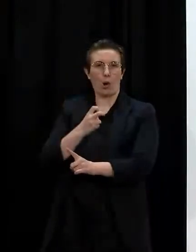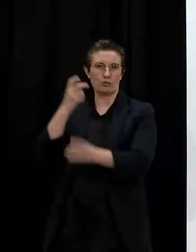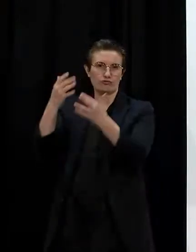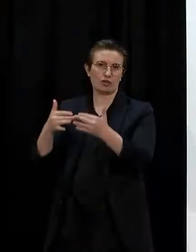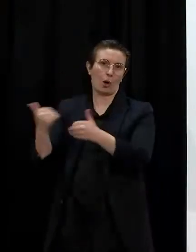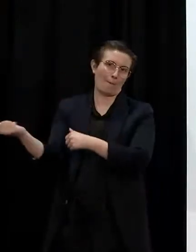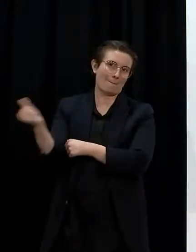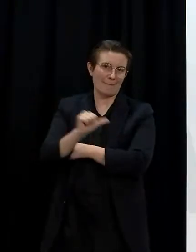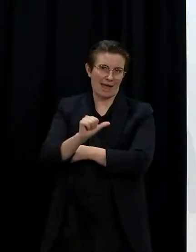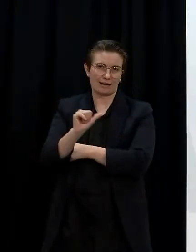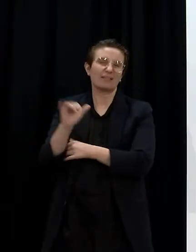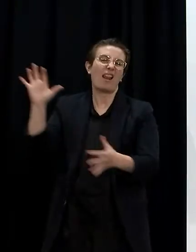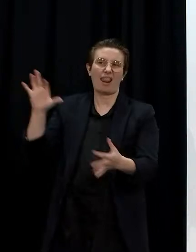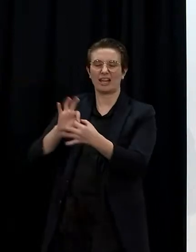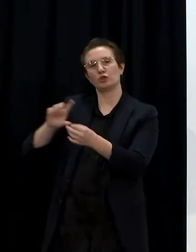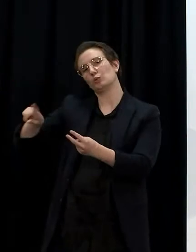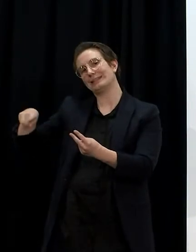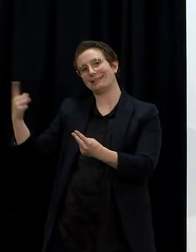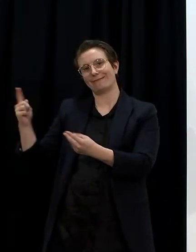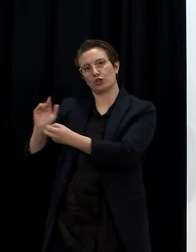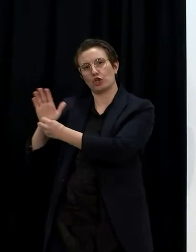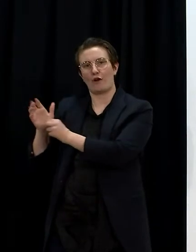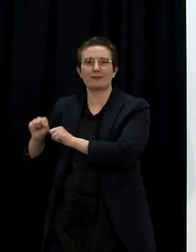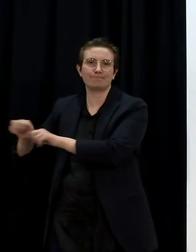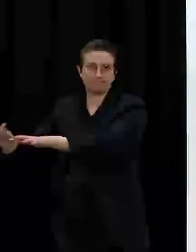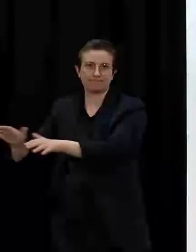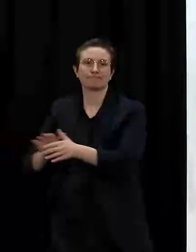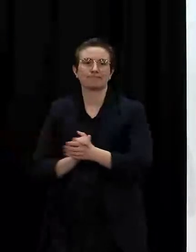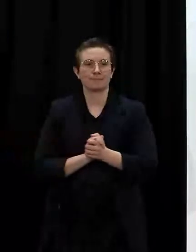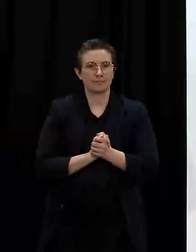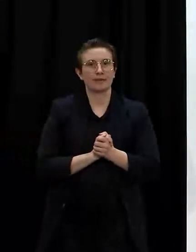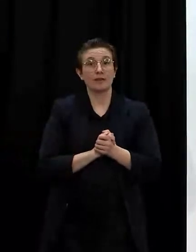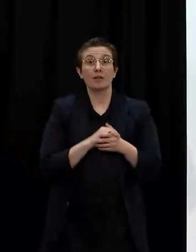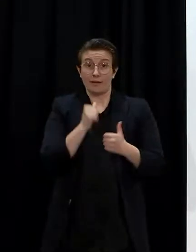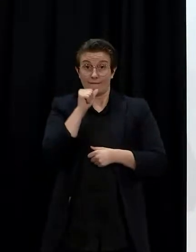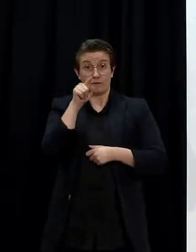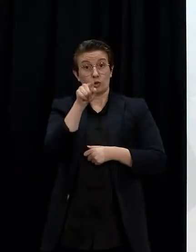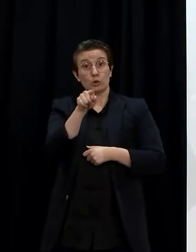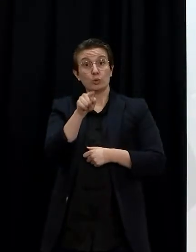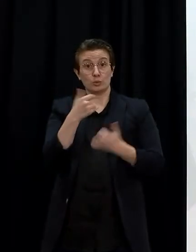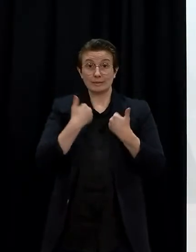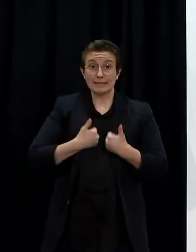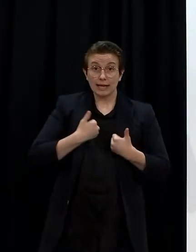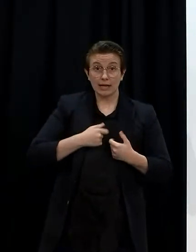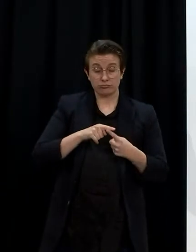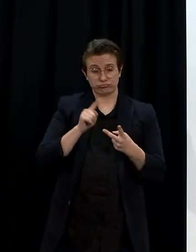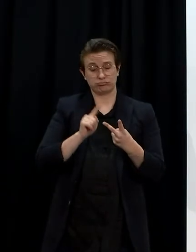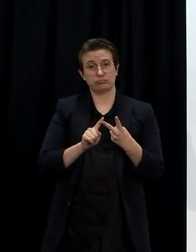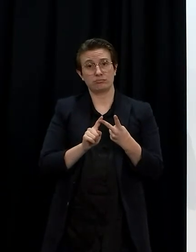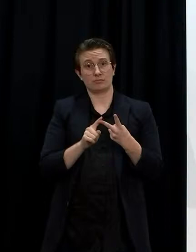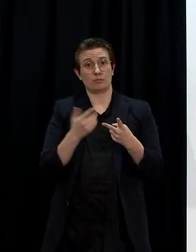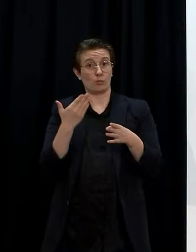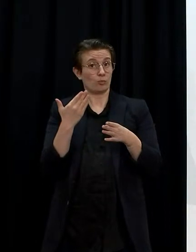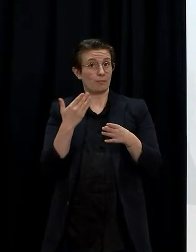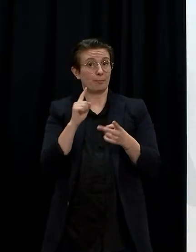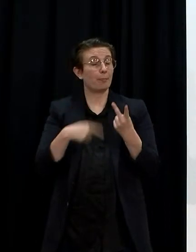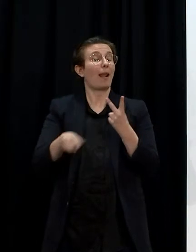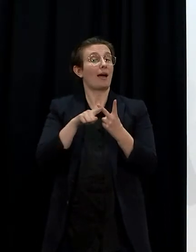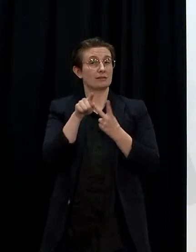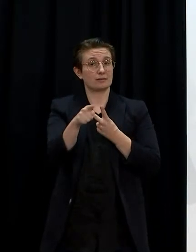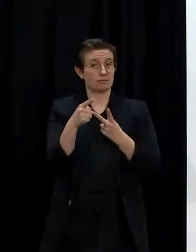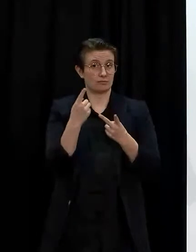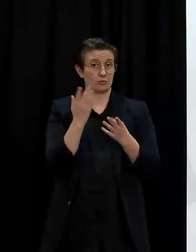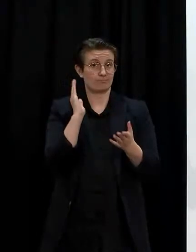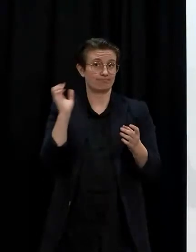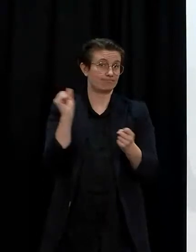it is vital that if you have any symptoms at all or you have been at a location of interest that you do not go to work. Let